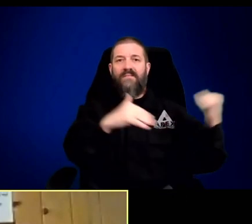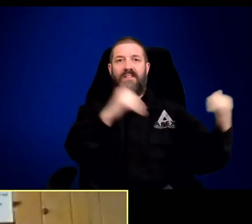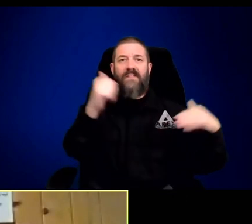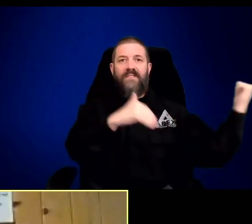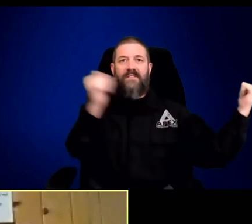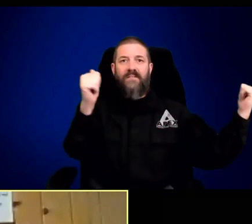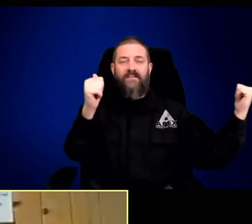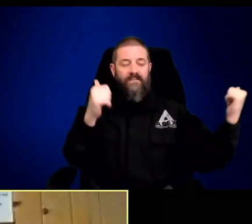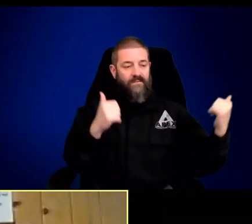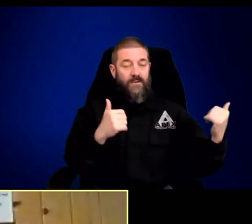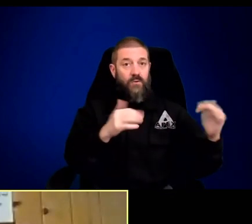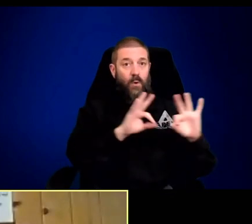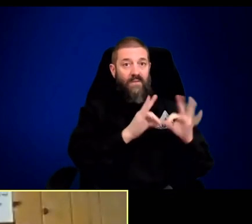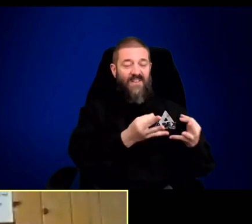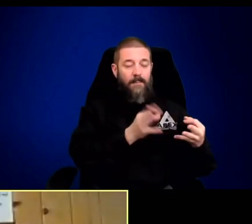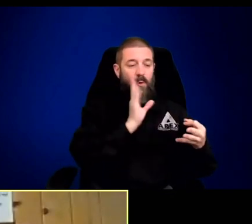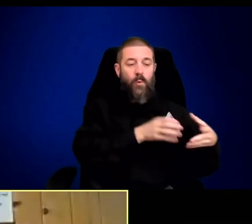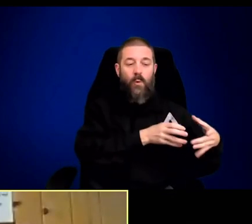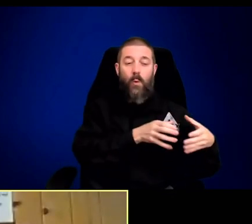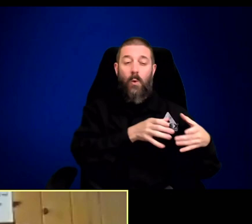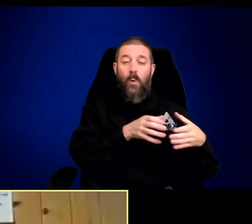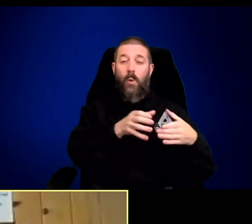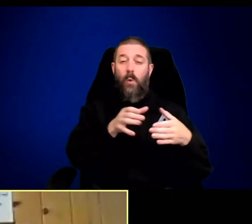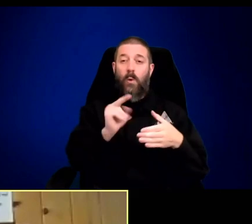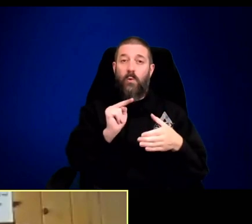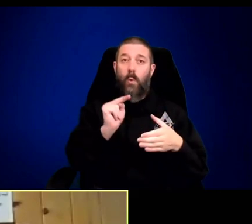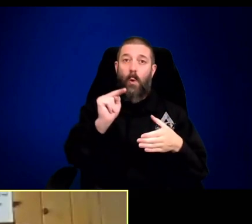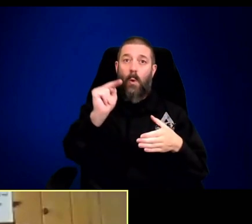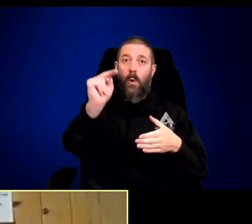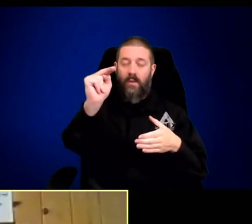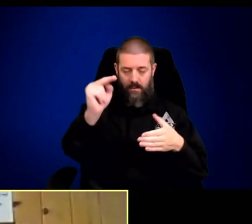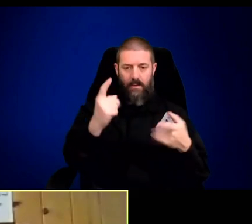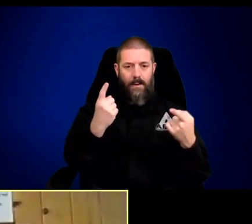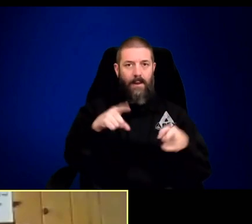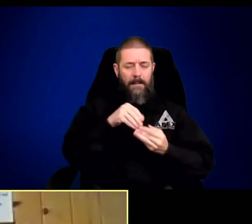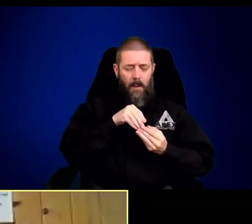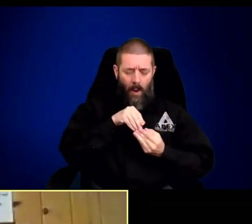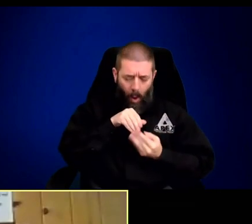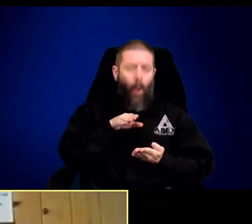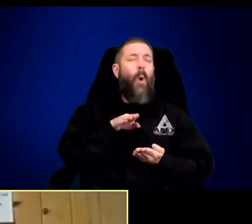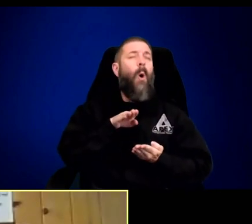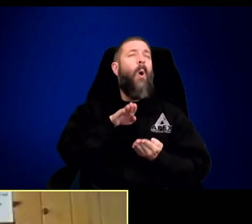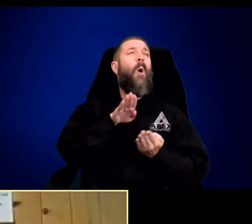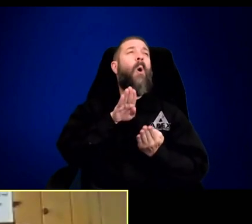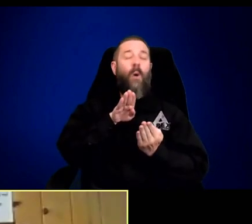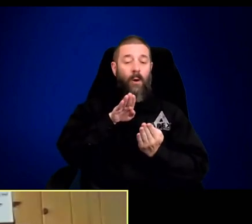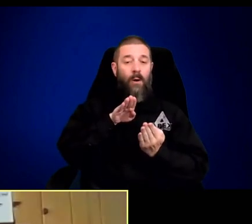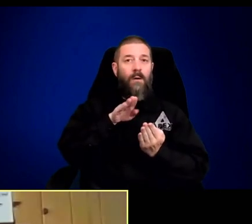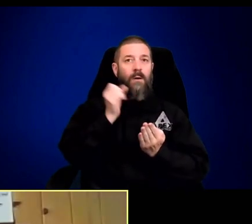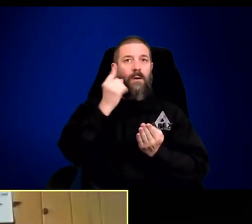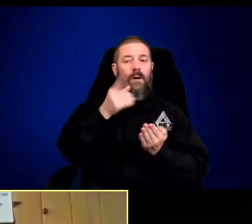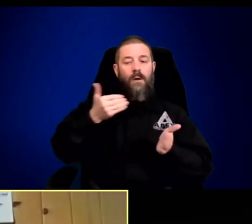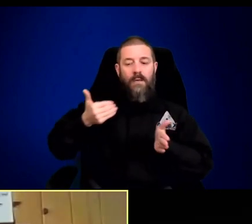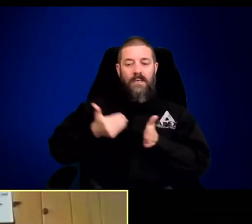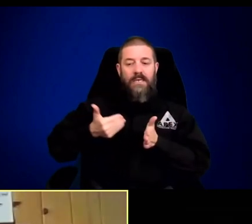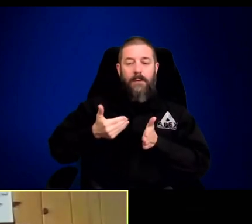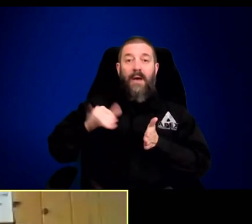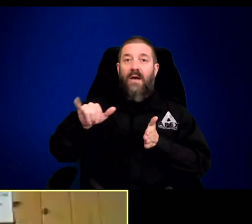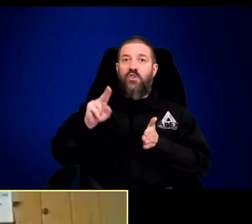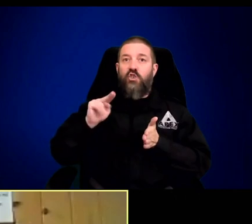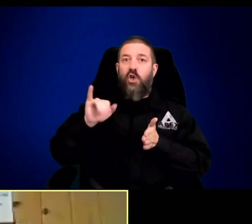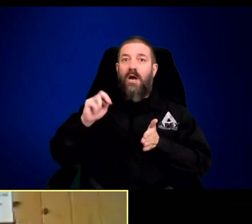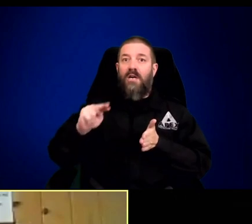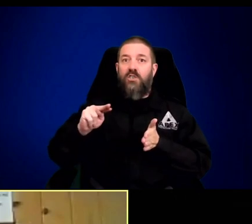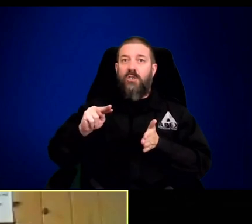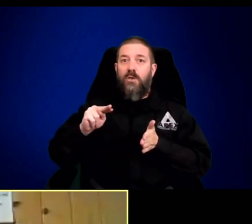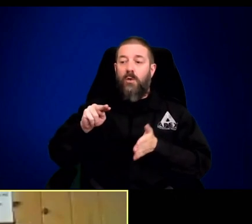look for. In the winter, most of the elk leave that area. So oftentimes, the family comes up north. And what happened was